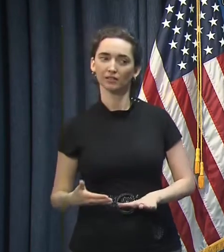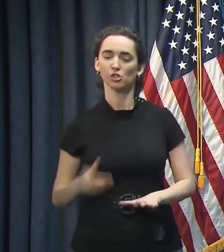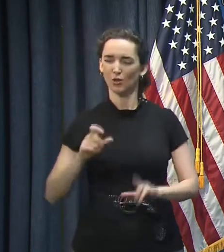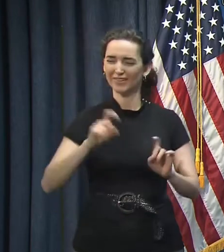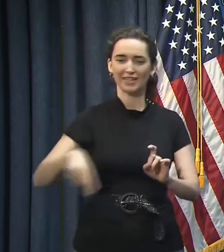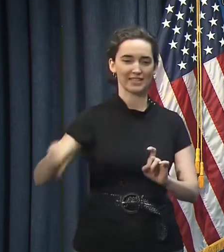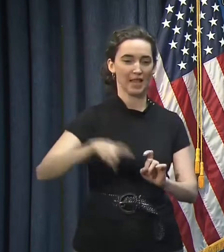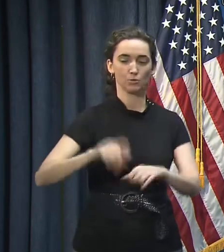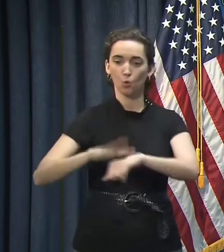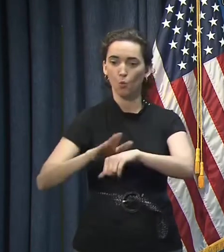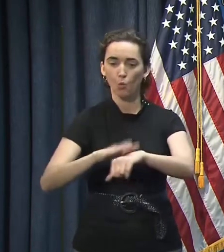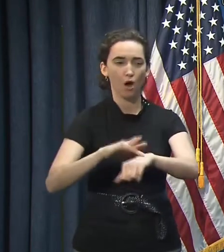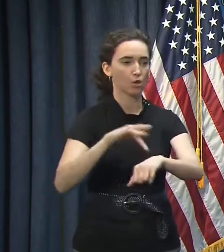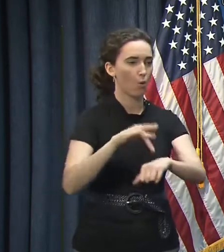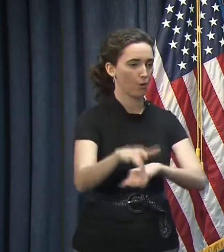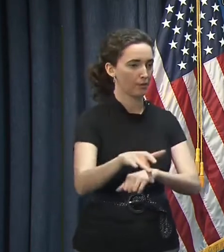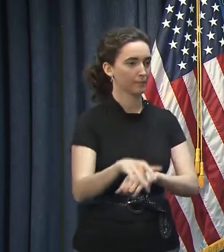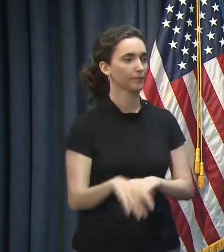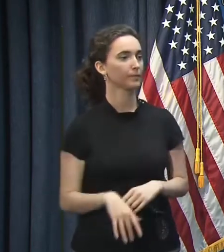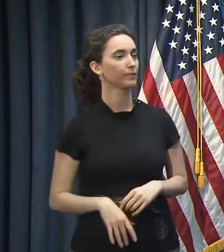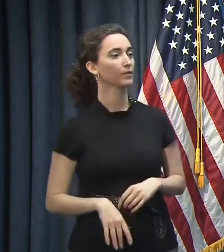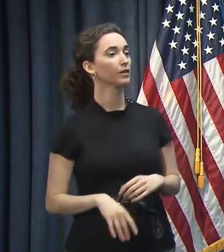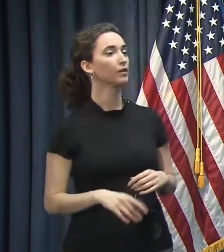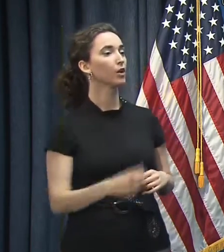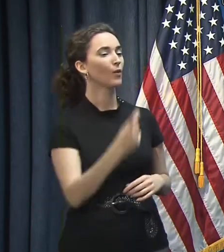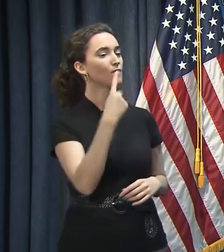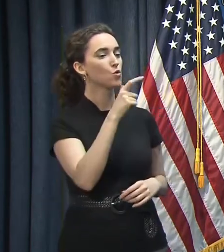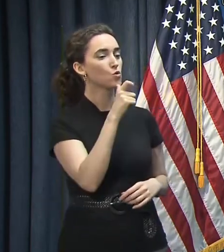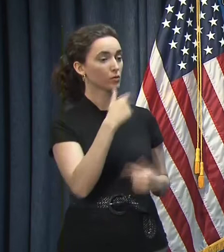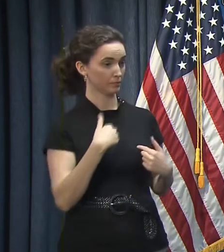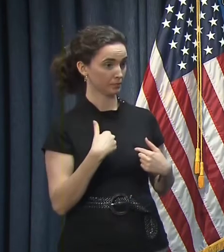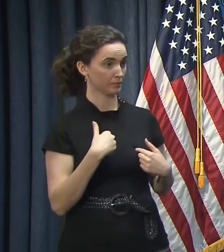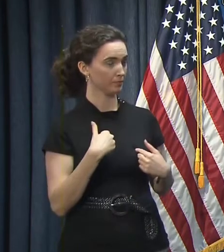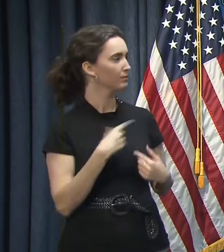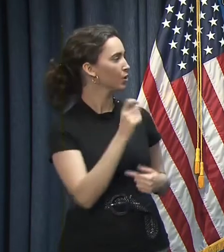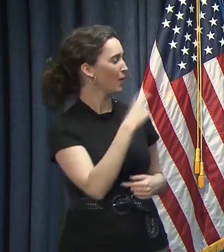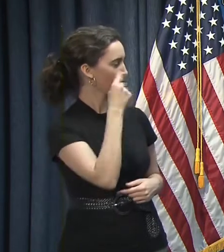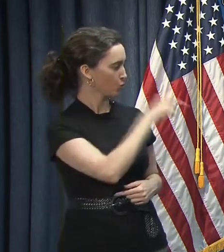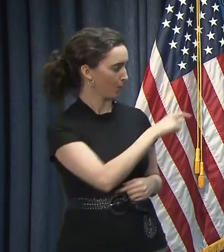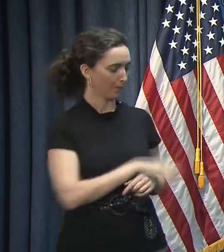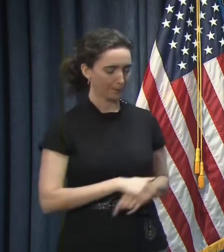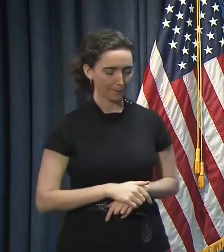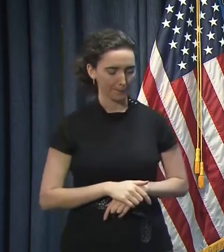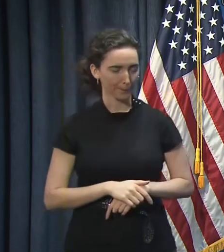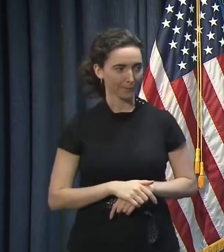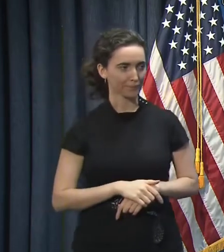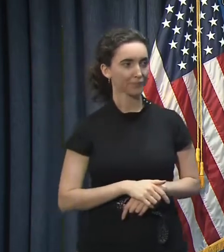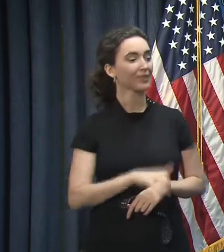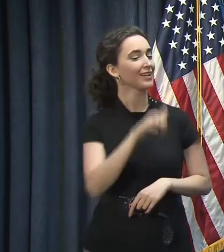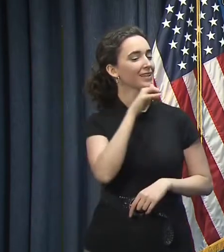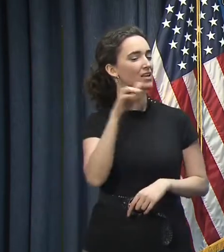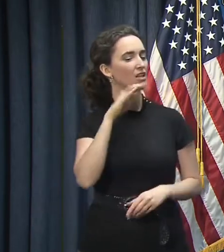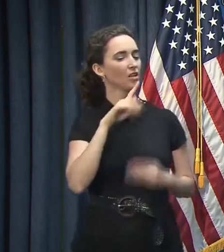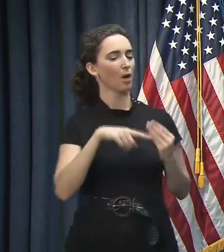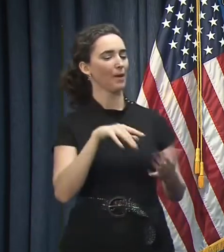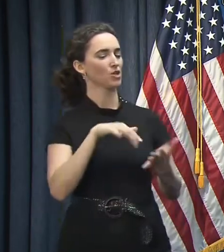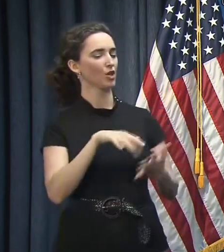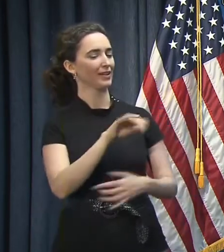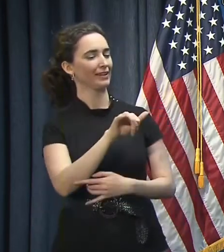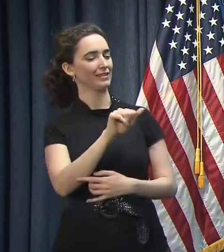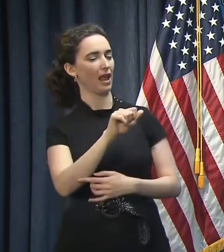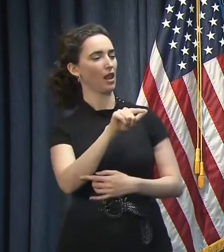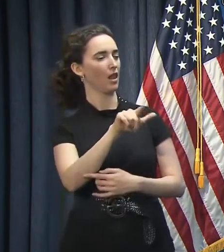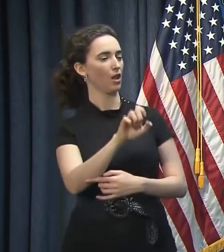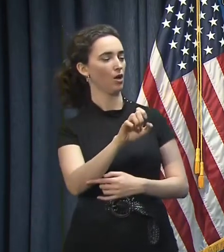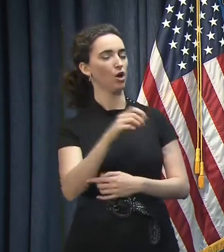as possible. For me? Actually, for you. Yesterday we talked about this Yale study that Washington